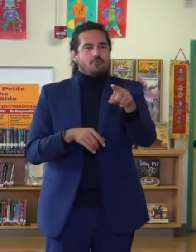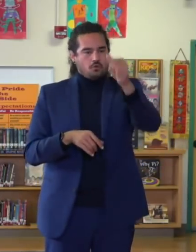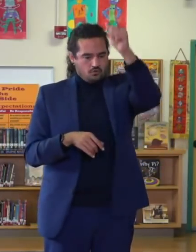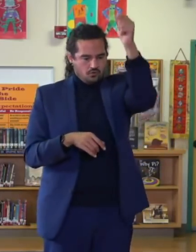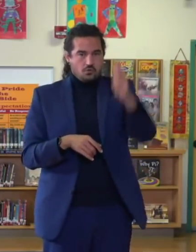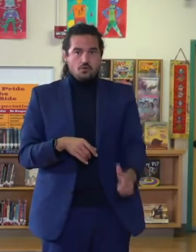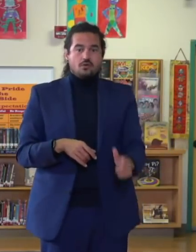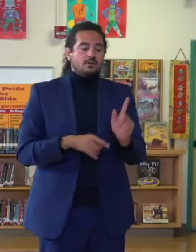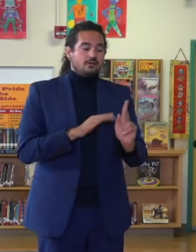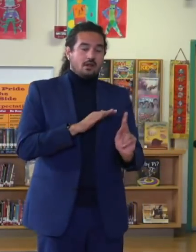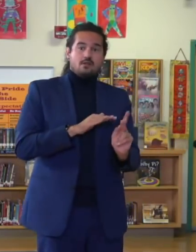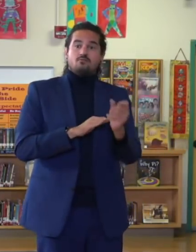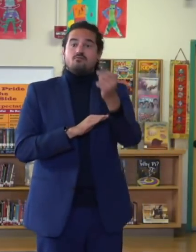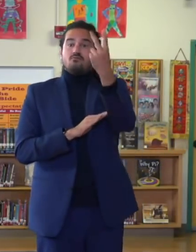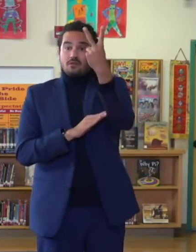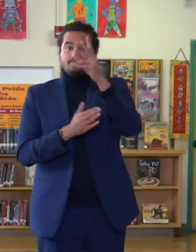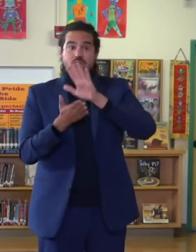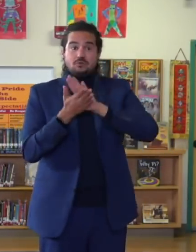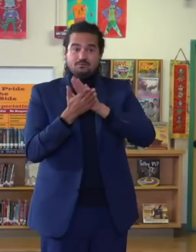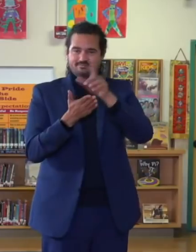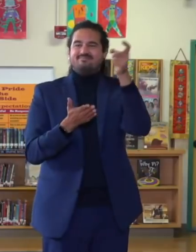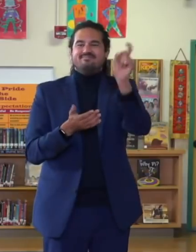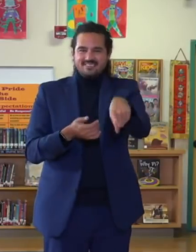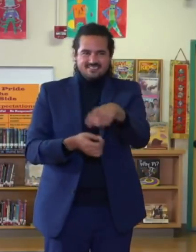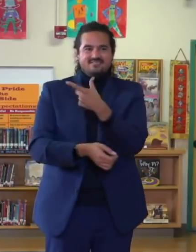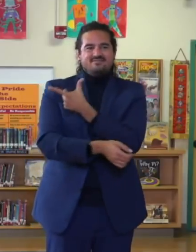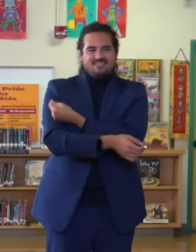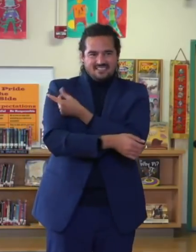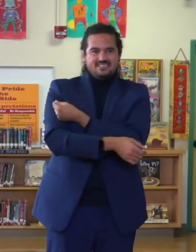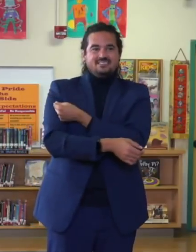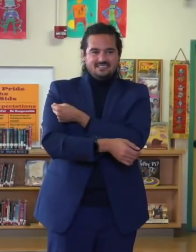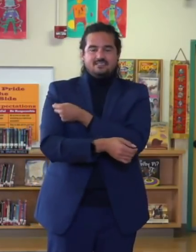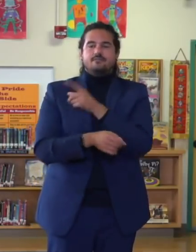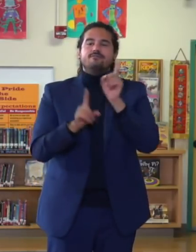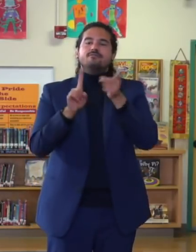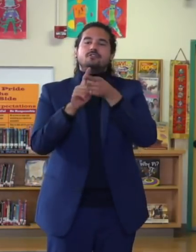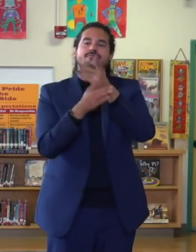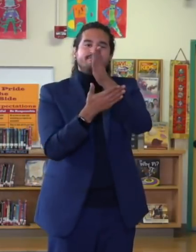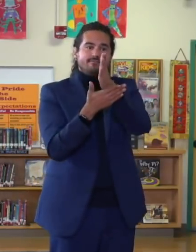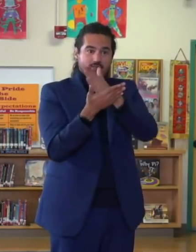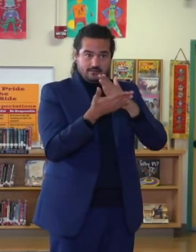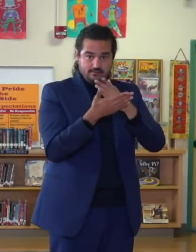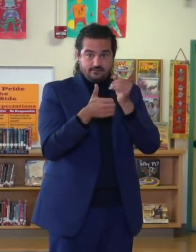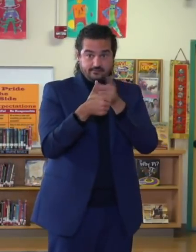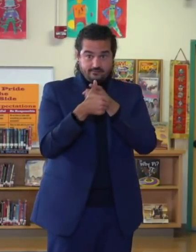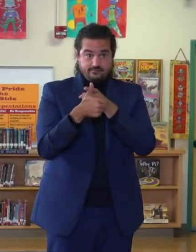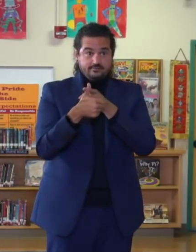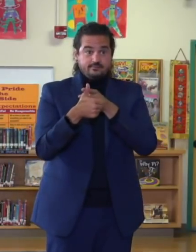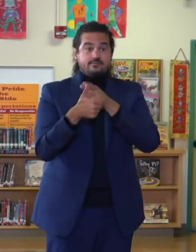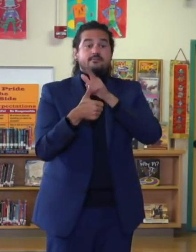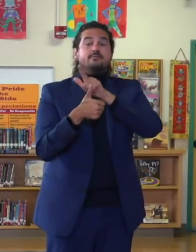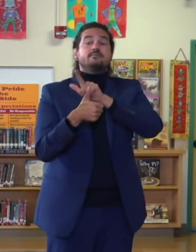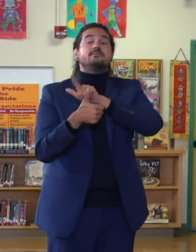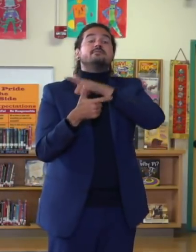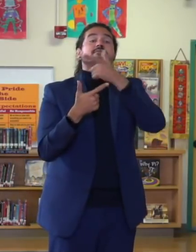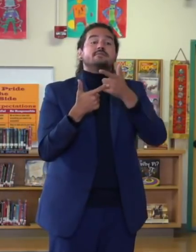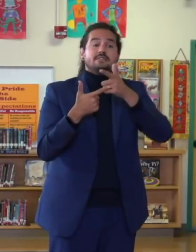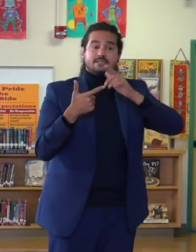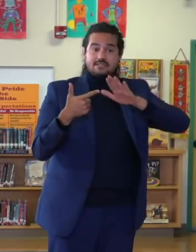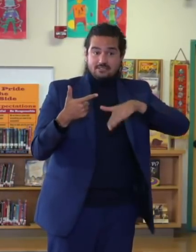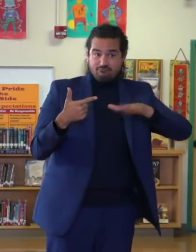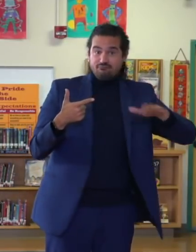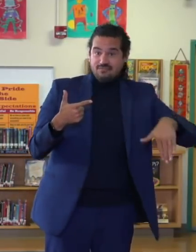vaccinated in that first phase of a two phase application of this new directive. The second phase of that application